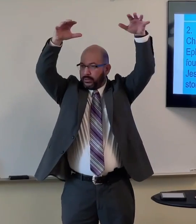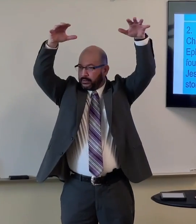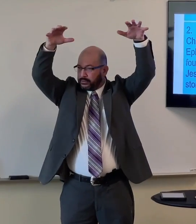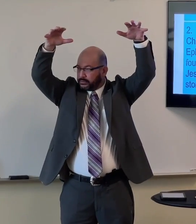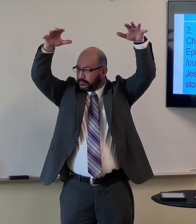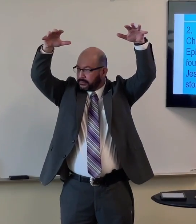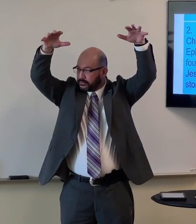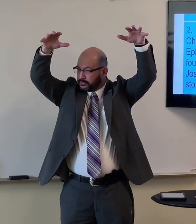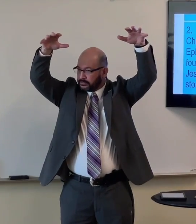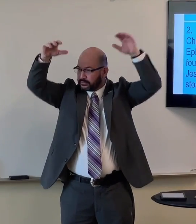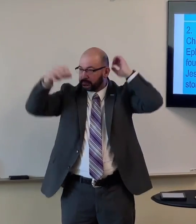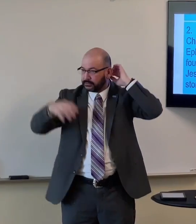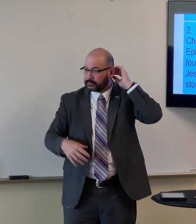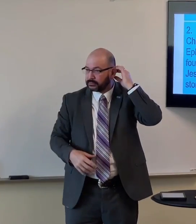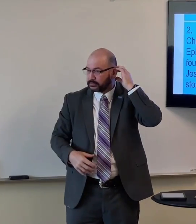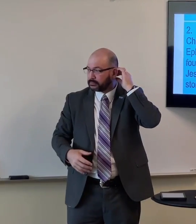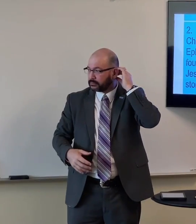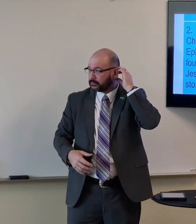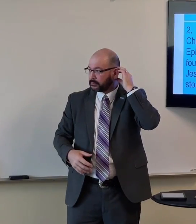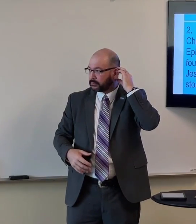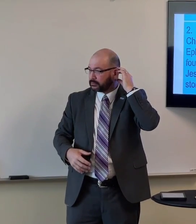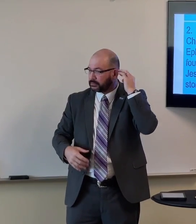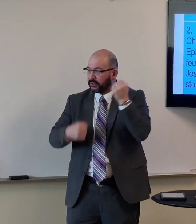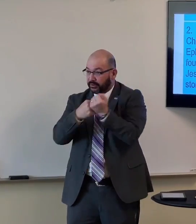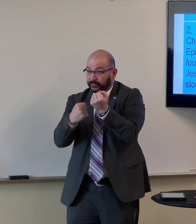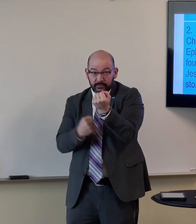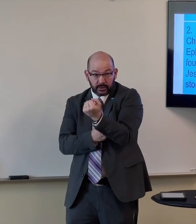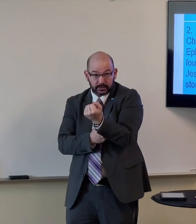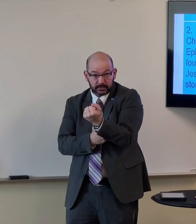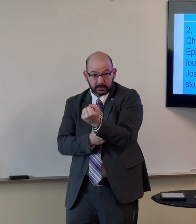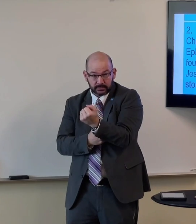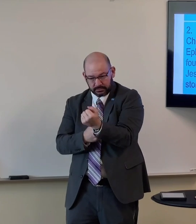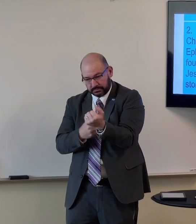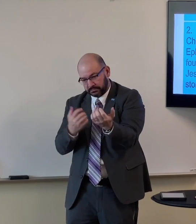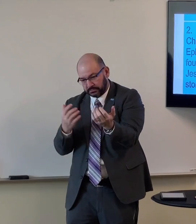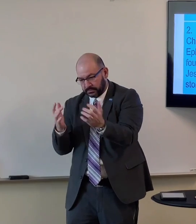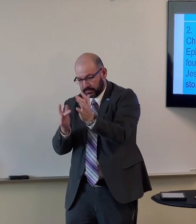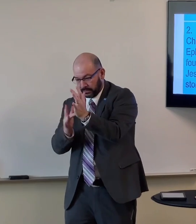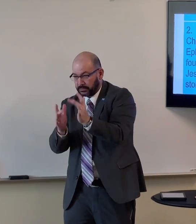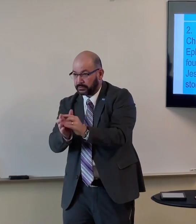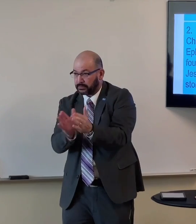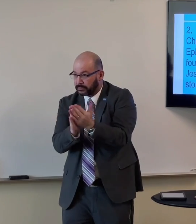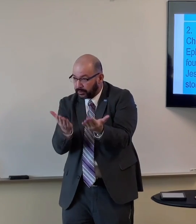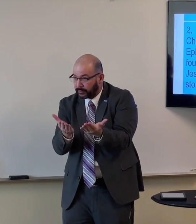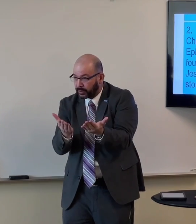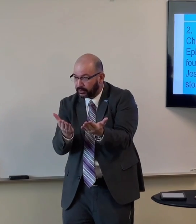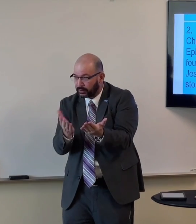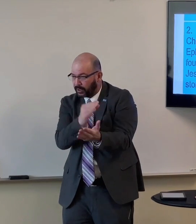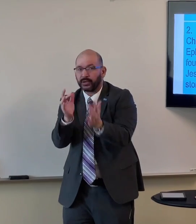stones are built in reference to this one cornerstone right they're built on top of it